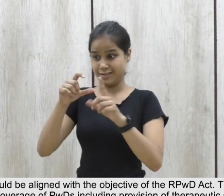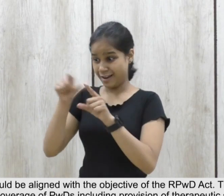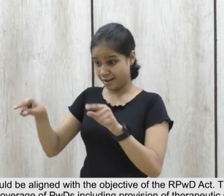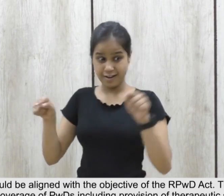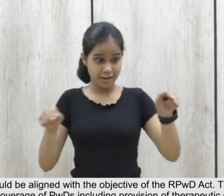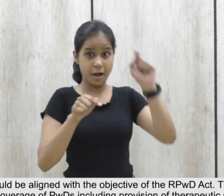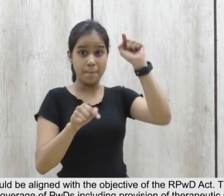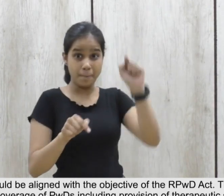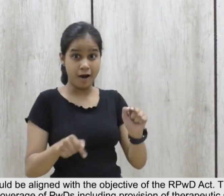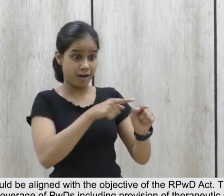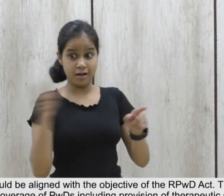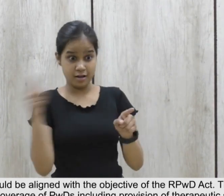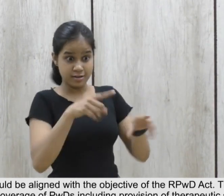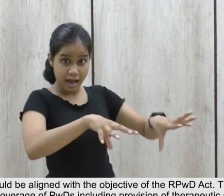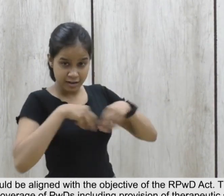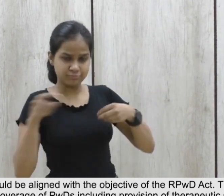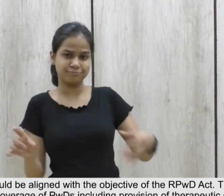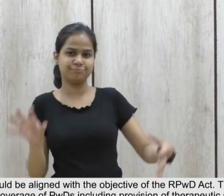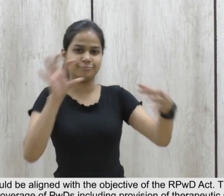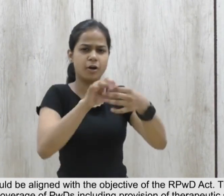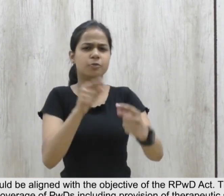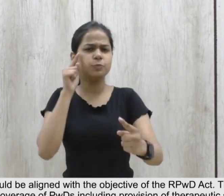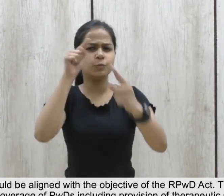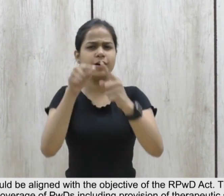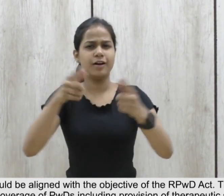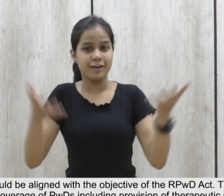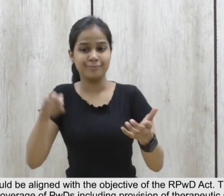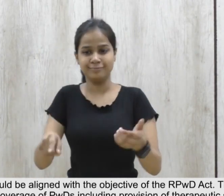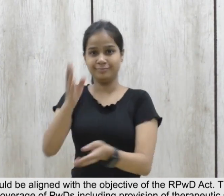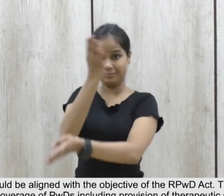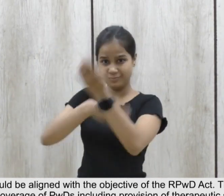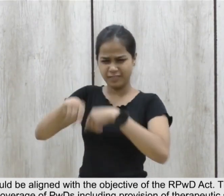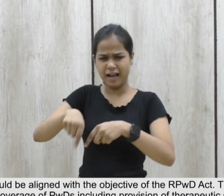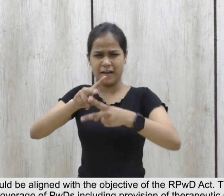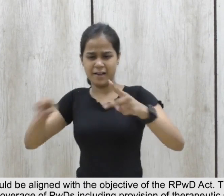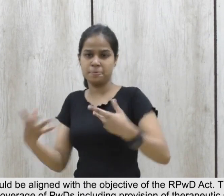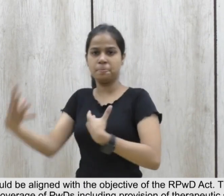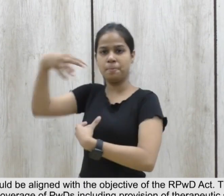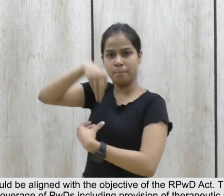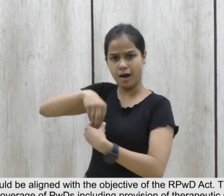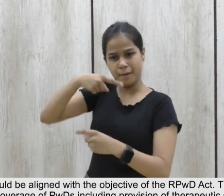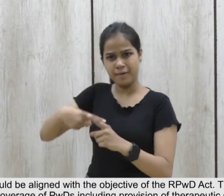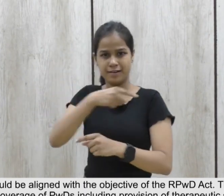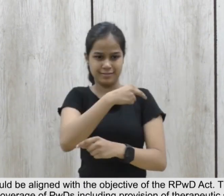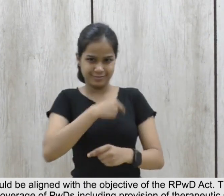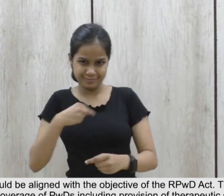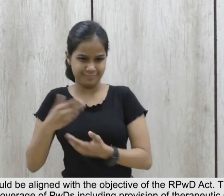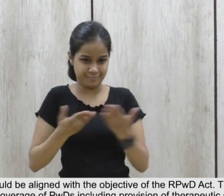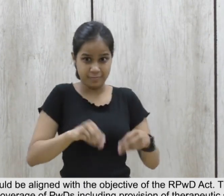universal coverage of PWDs including provision of therapeutic services for